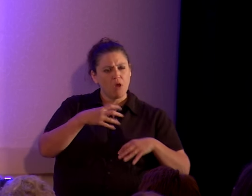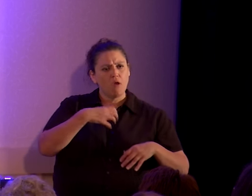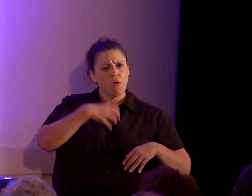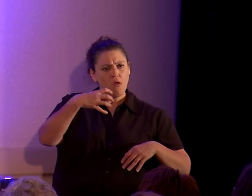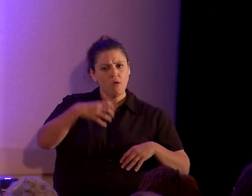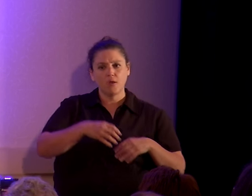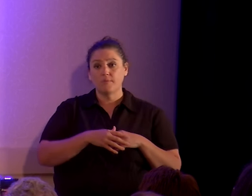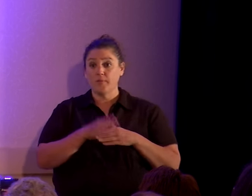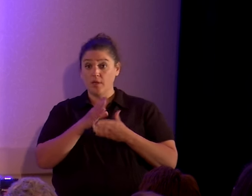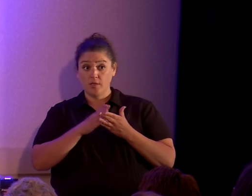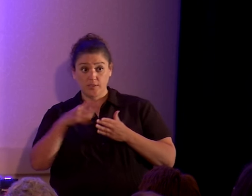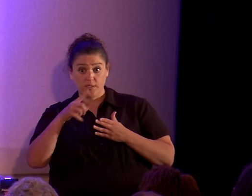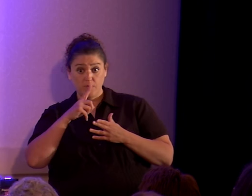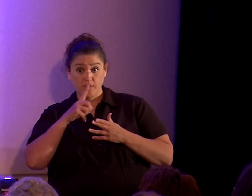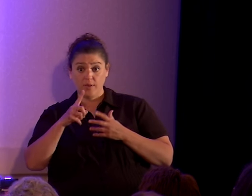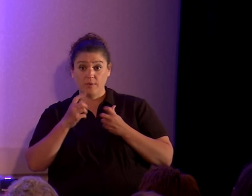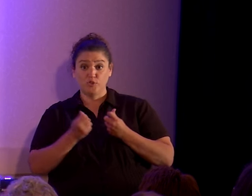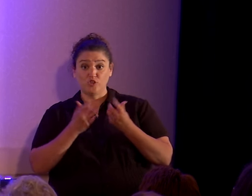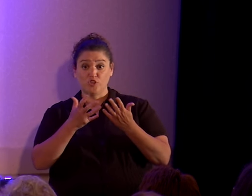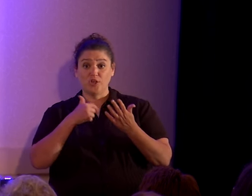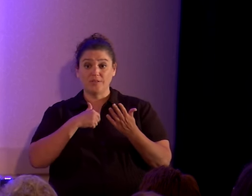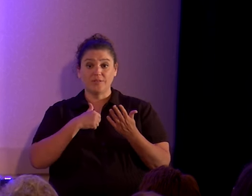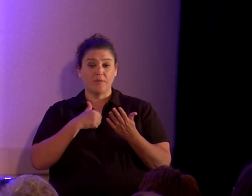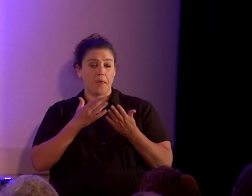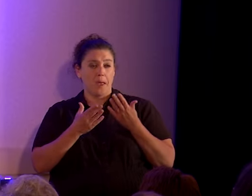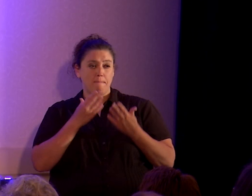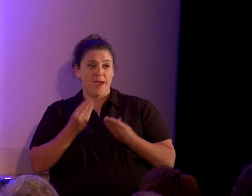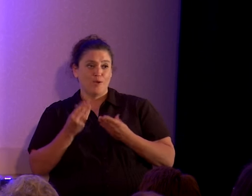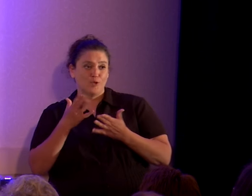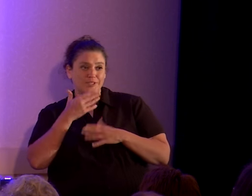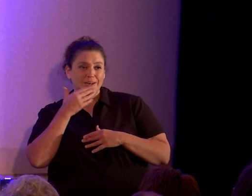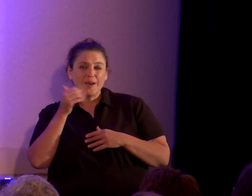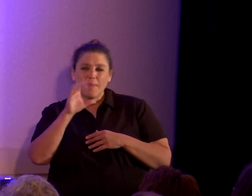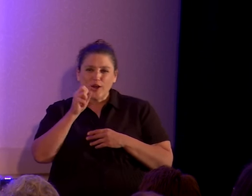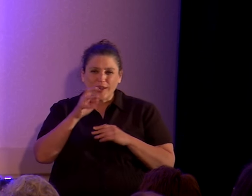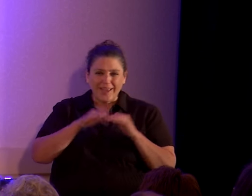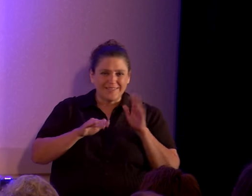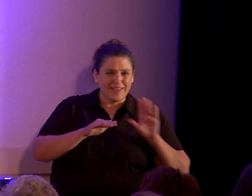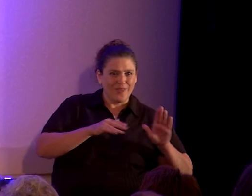and some of them had dared to suggest that I might have presented a better case than their representative.